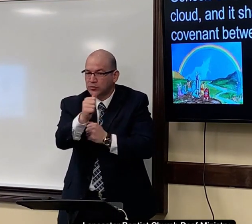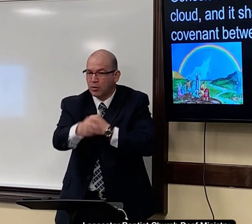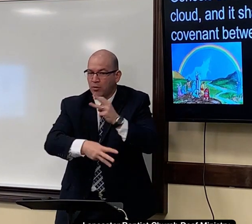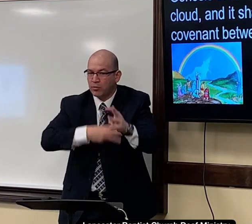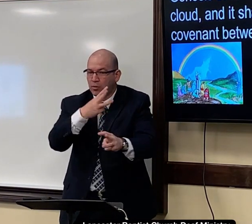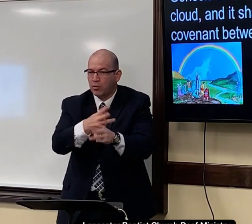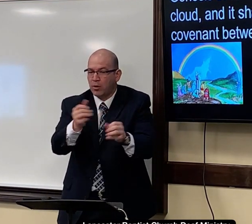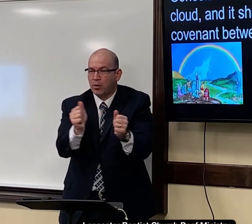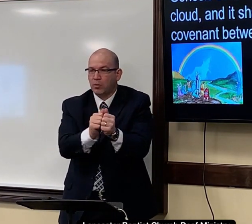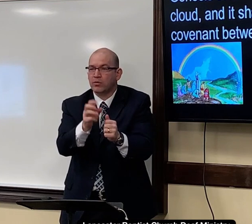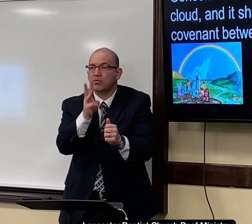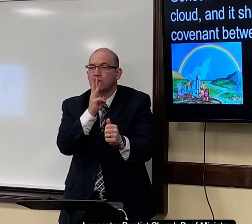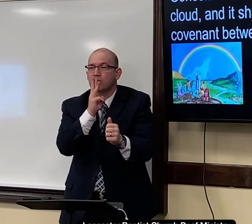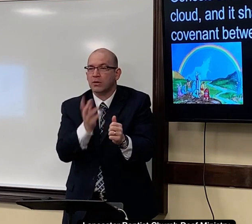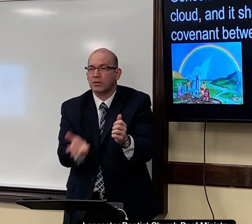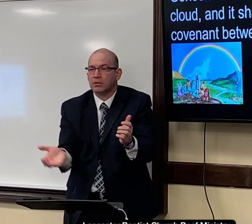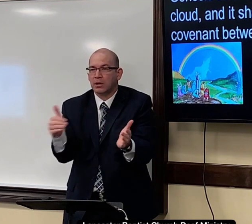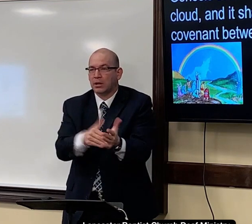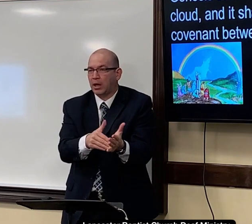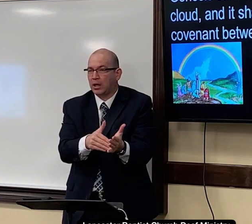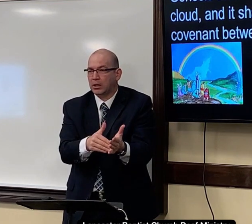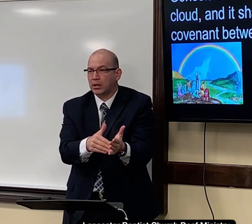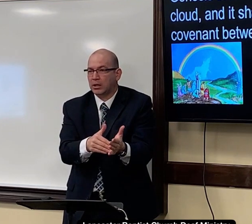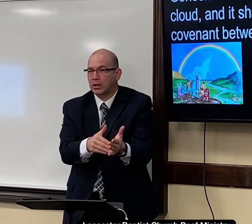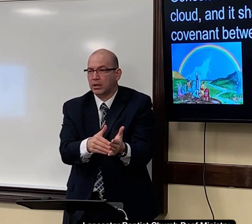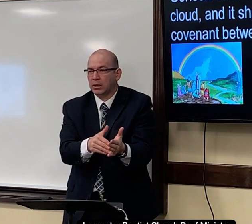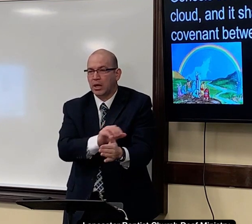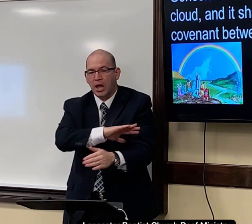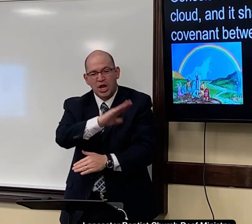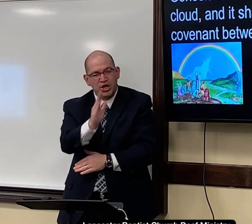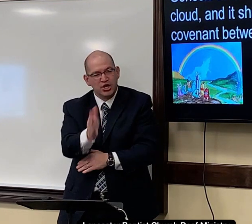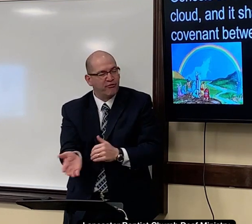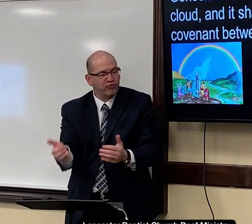that he would never destroy the world with water again never